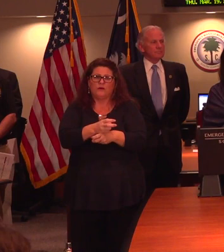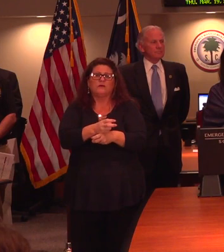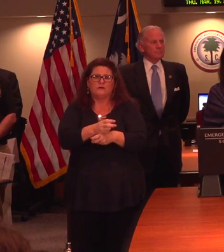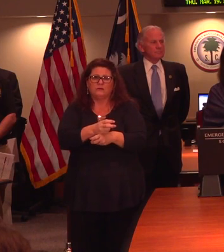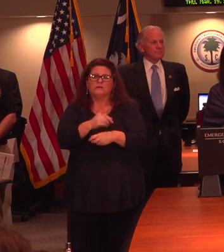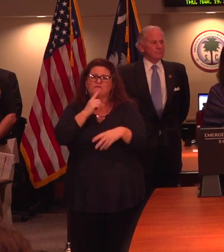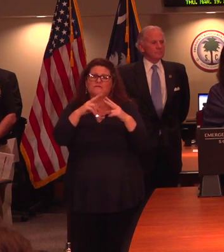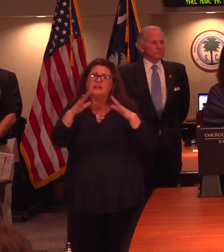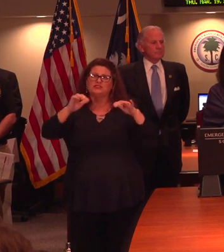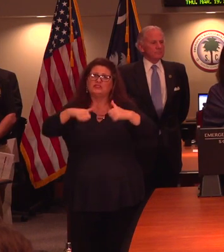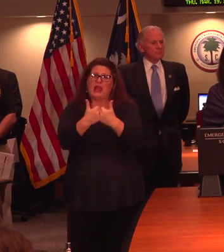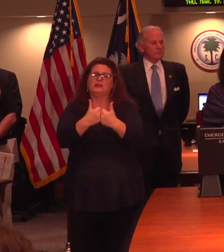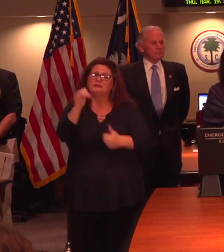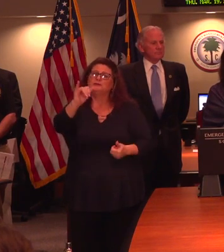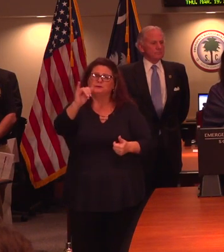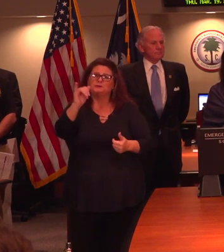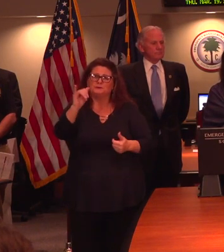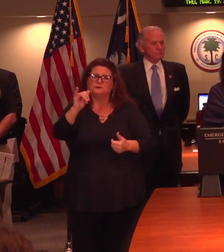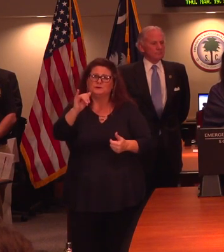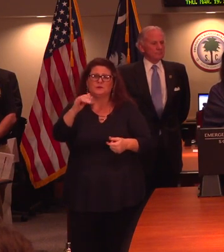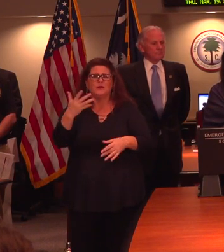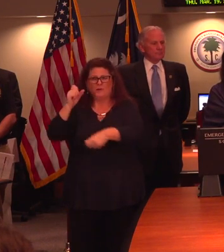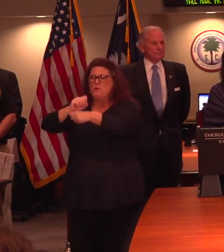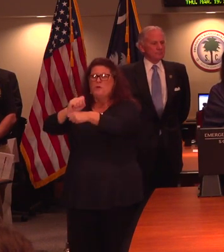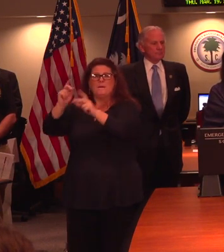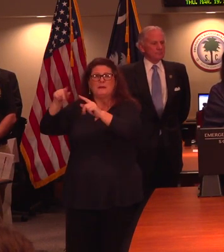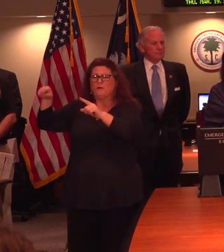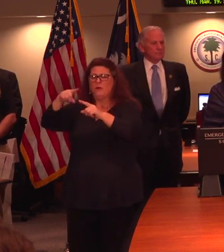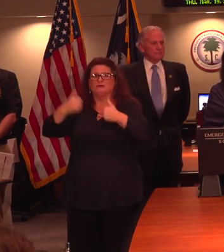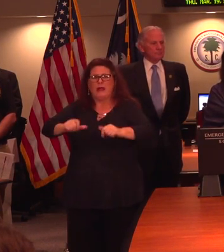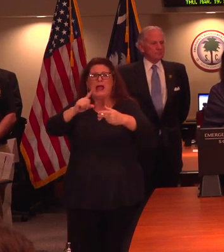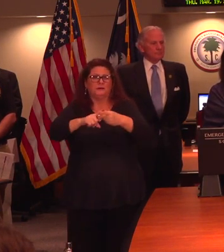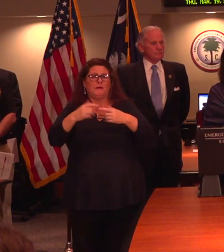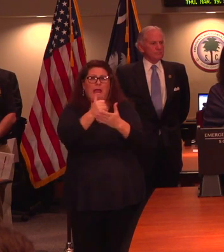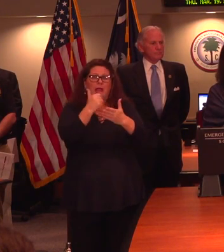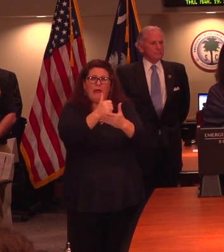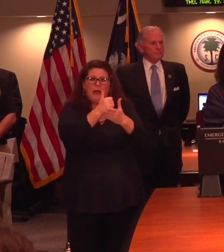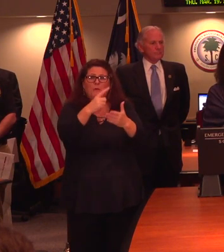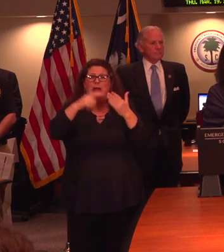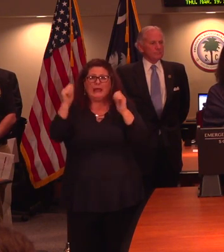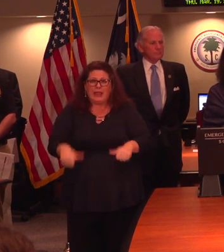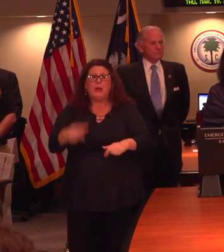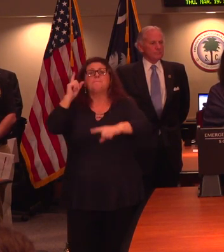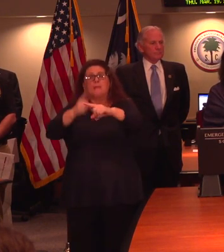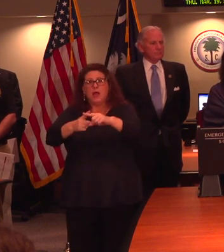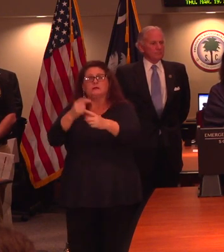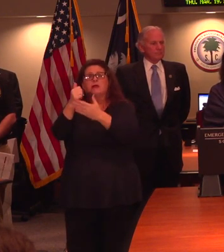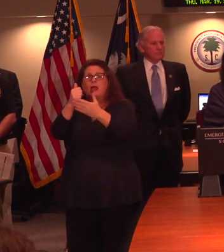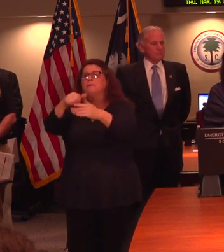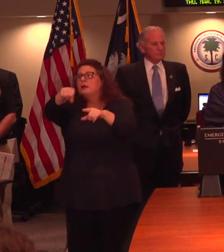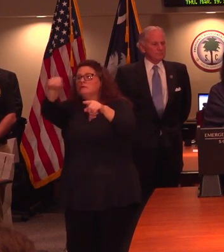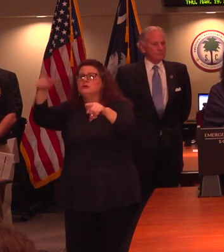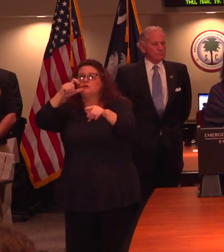workforce who are trying to respond to this ongoing public health event, while also maintaining critical services and infrastructure.